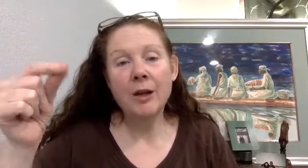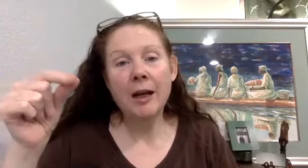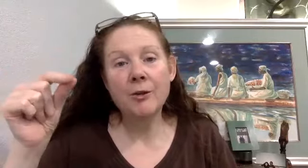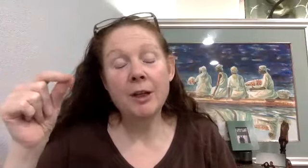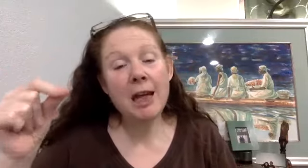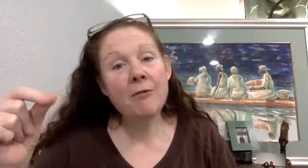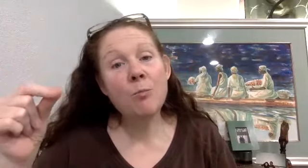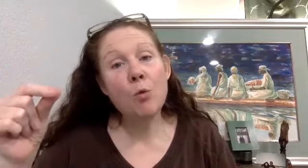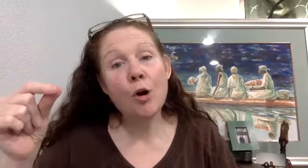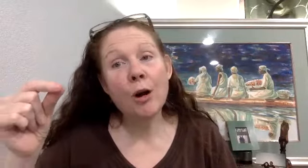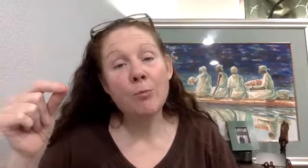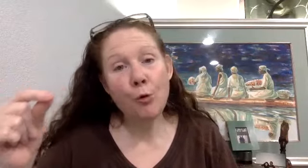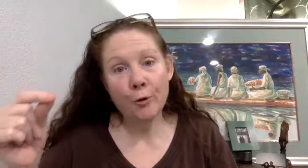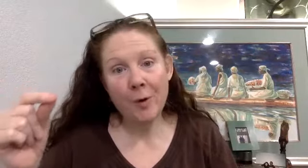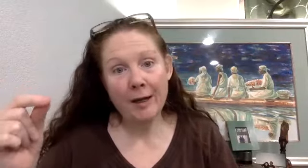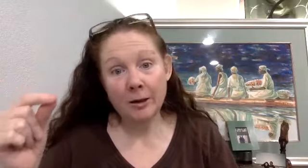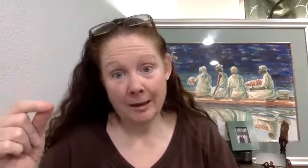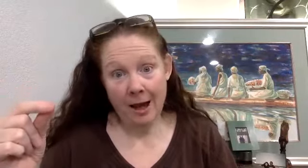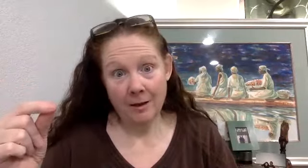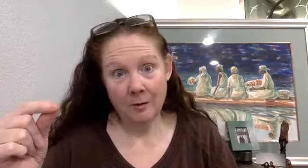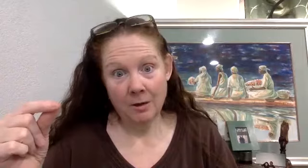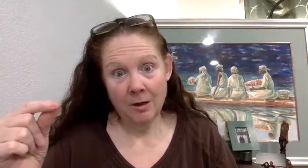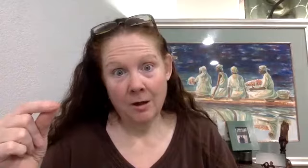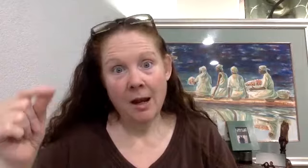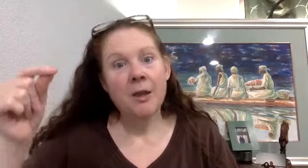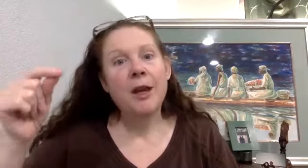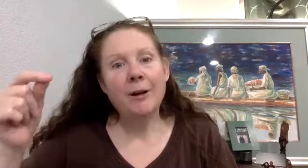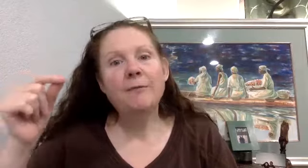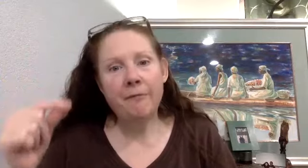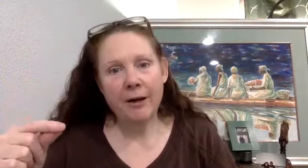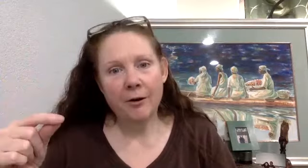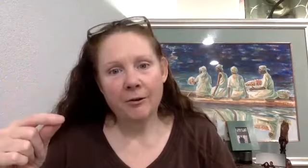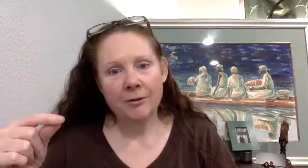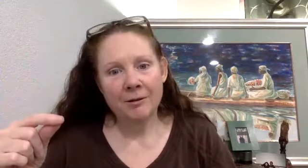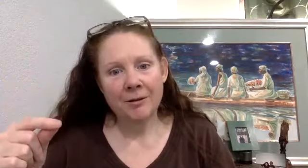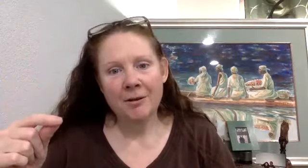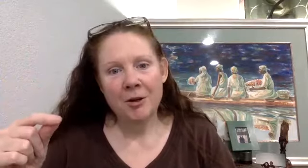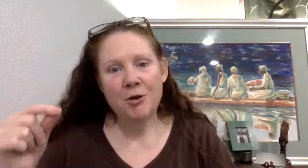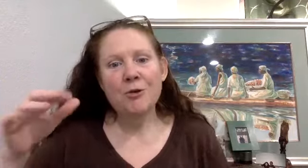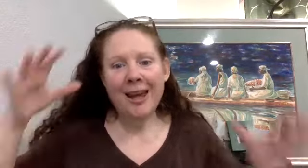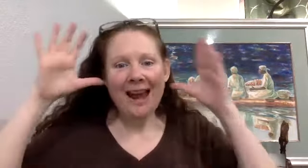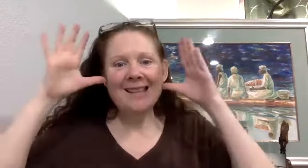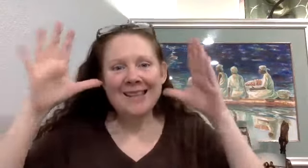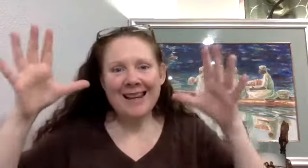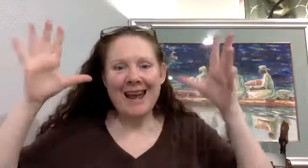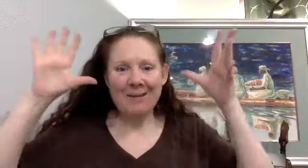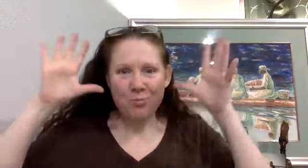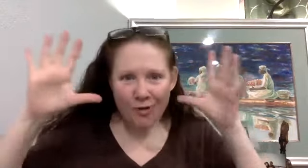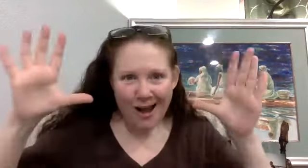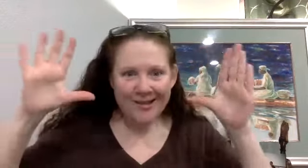there's an even more important way to look at that. They're in fear. You can't sit and process